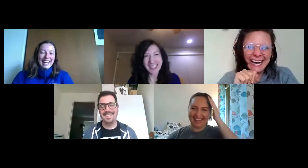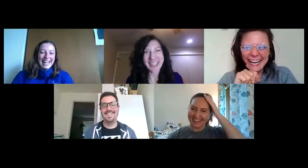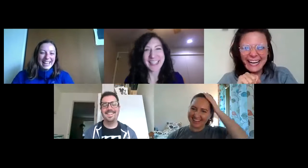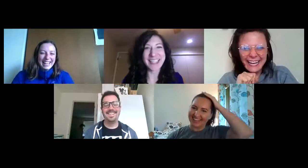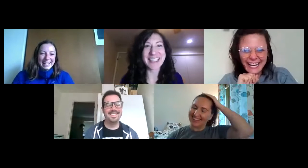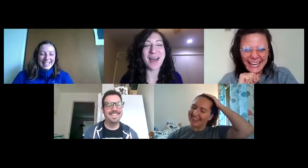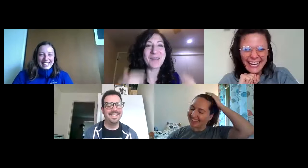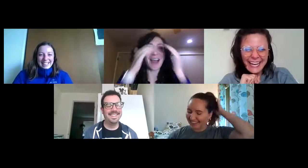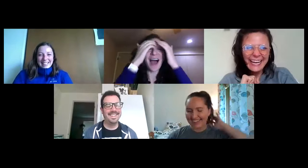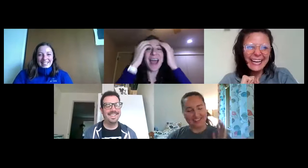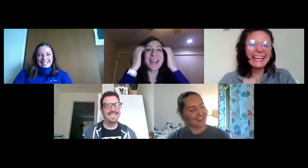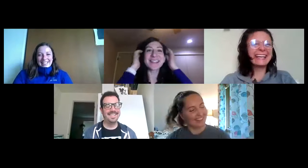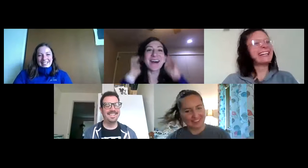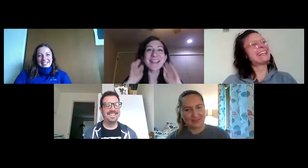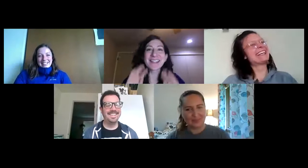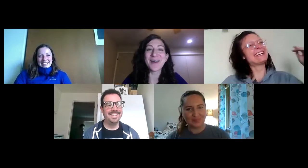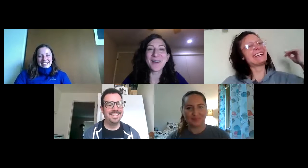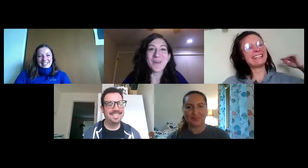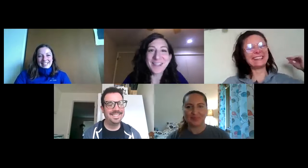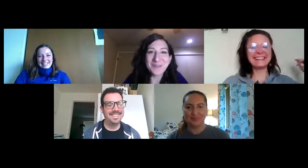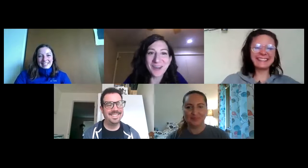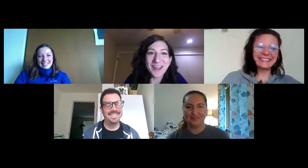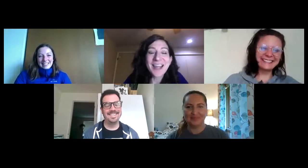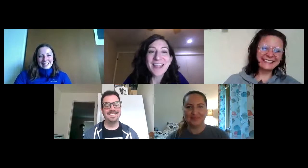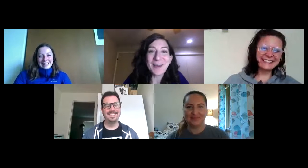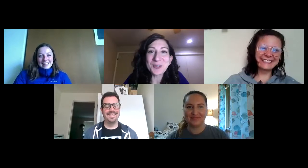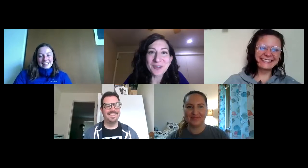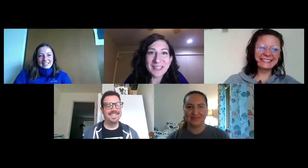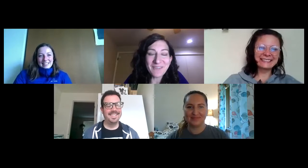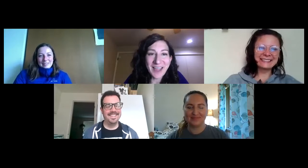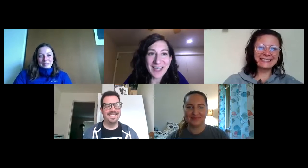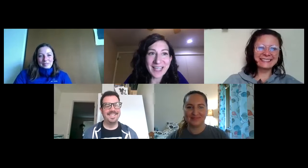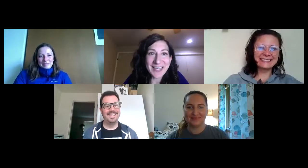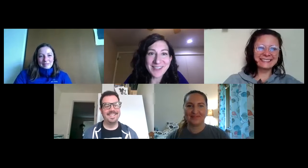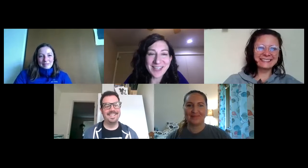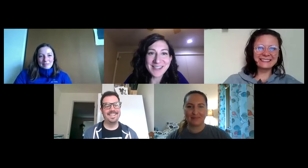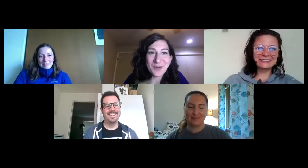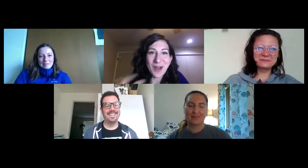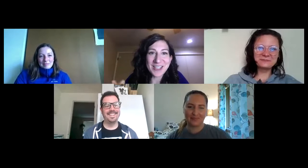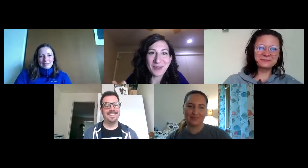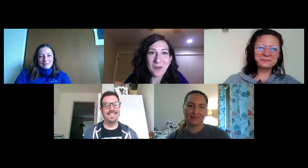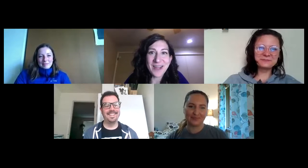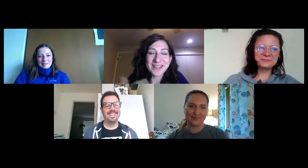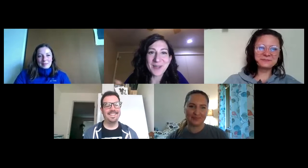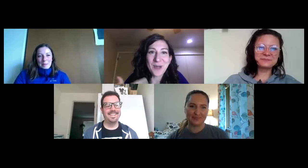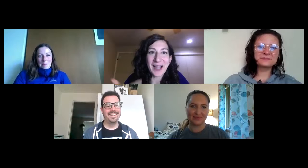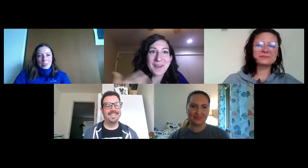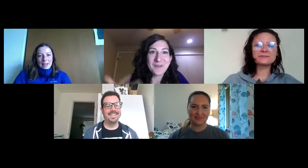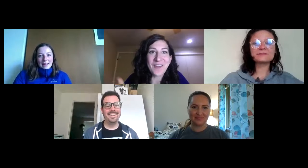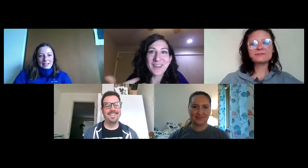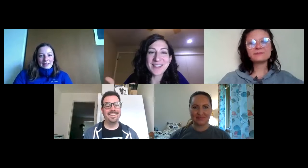Good job you guys Awesome Awesome work That was really fun Getting a chance To watch everyone And see what kind of Fun things